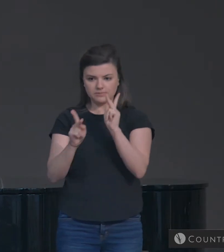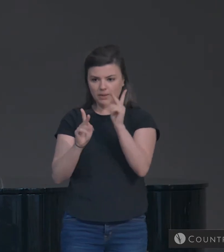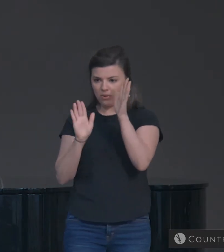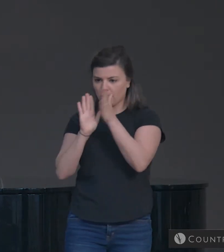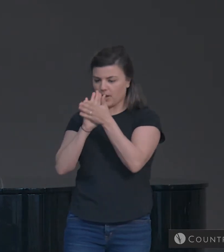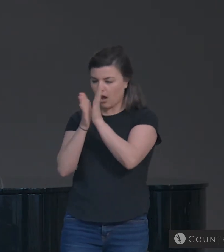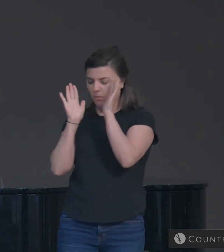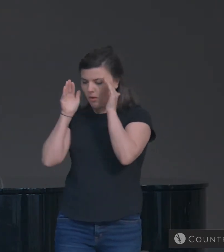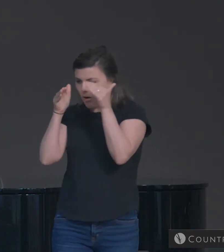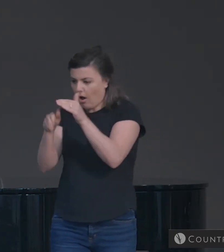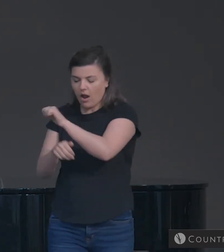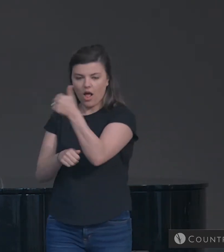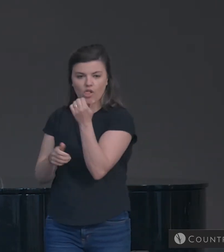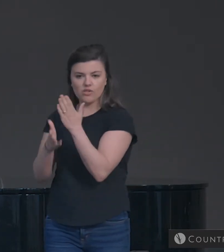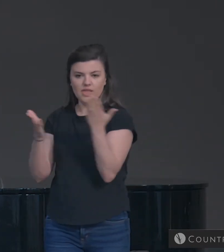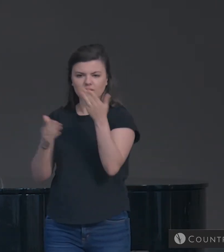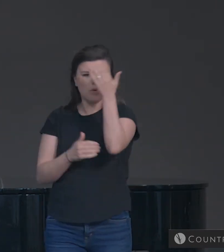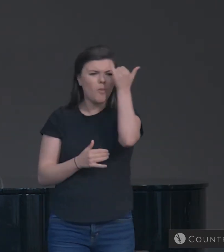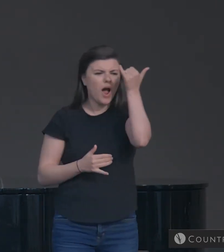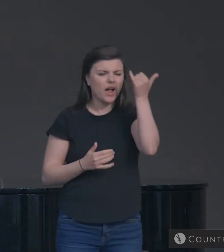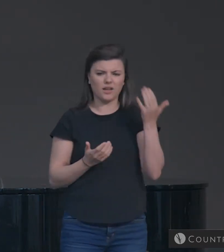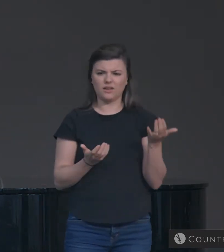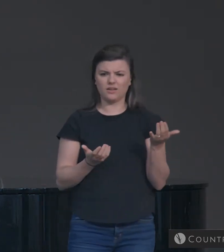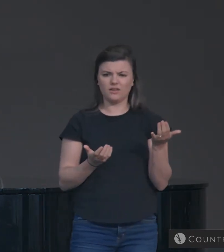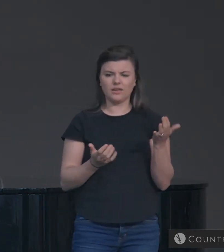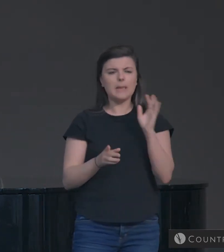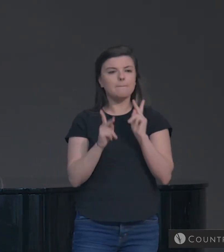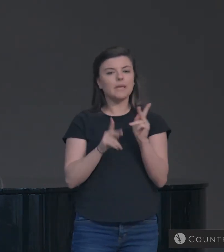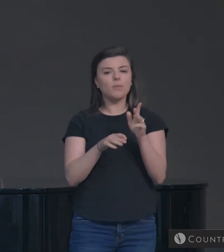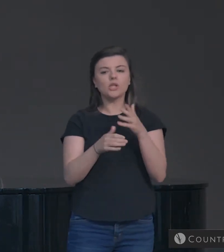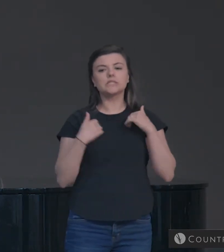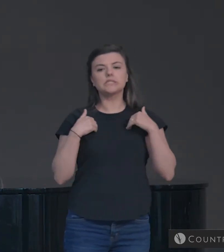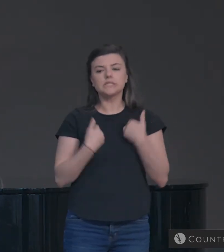things. Why? People get tired of waiting.